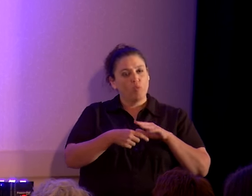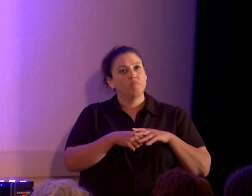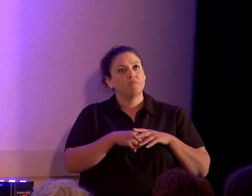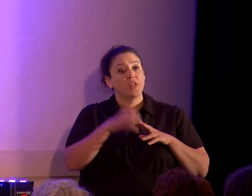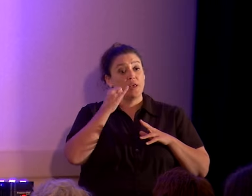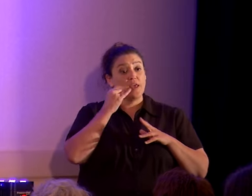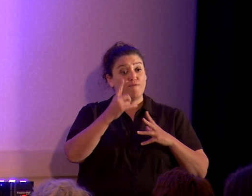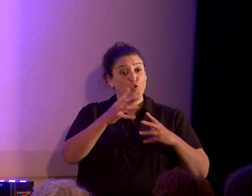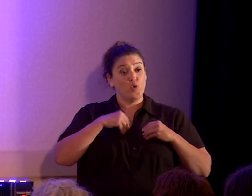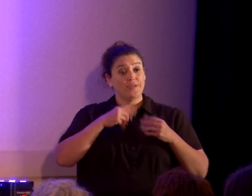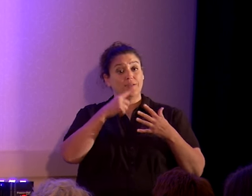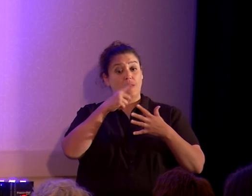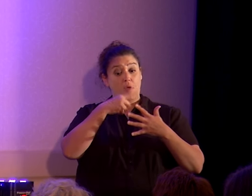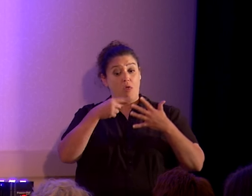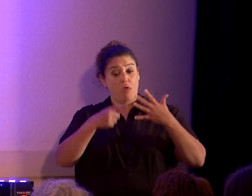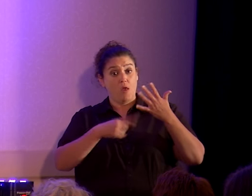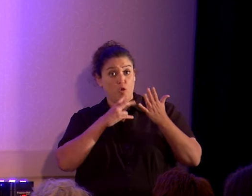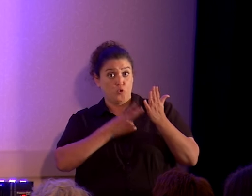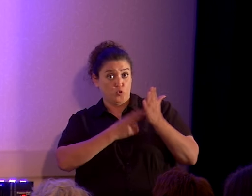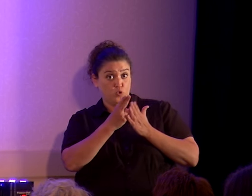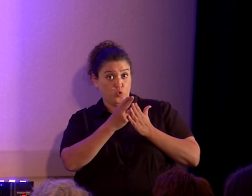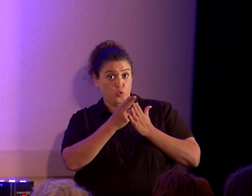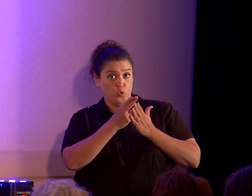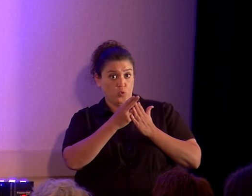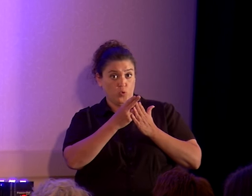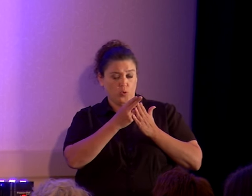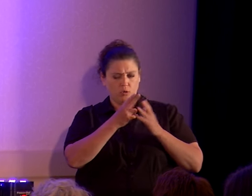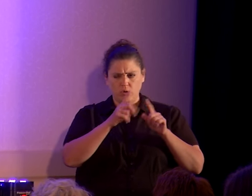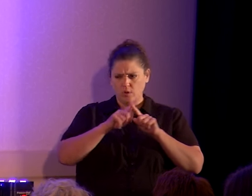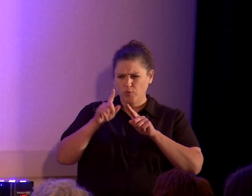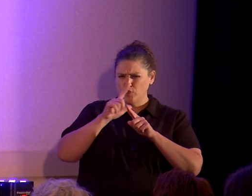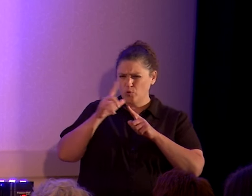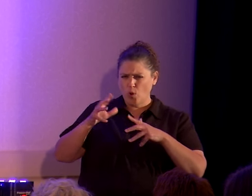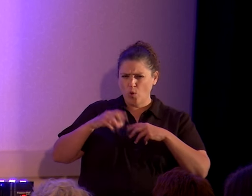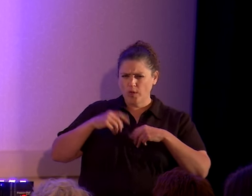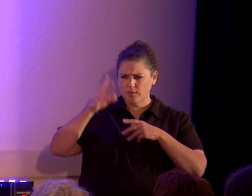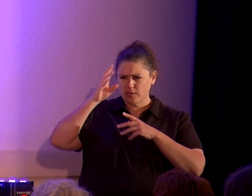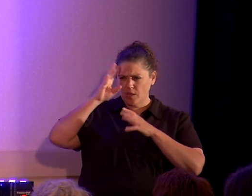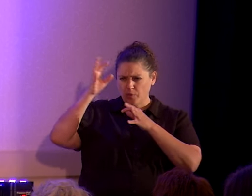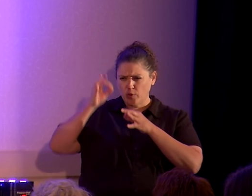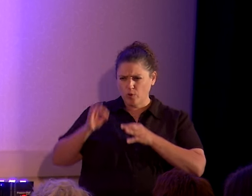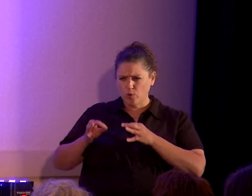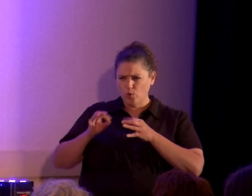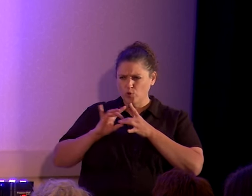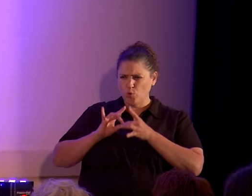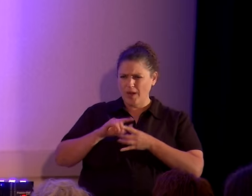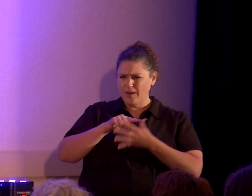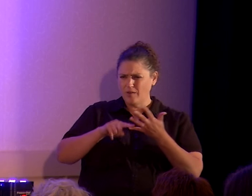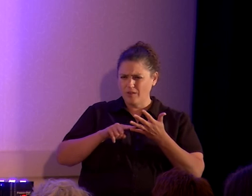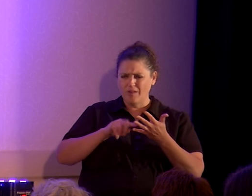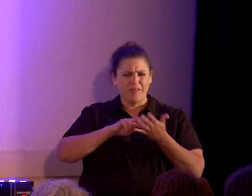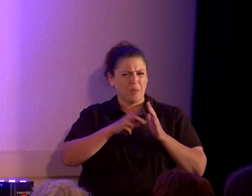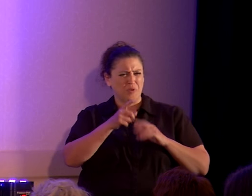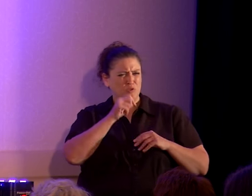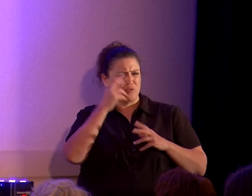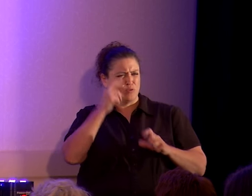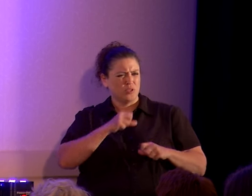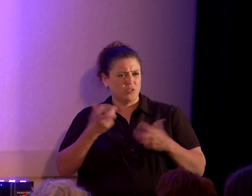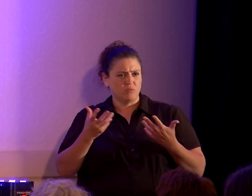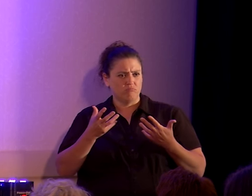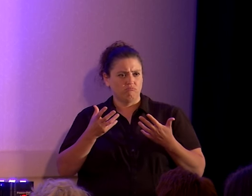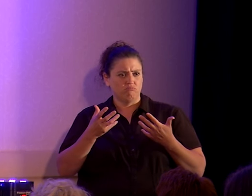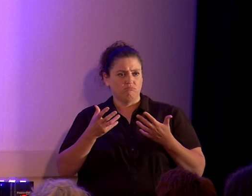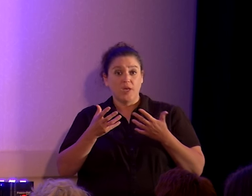that these premises are true and you don't accept the conclusion that comes from it, you're being irrational. It doesn't matter if the premises are